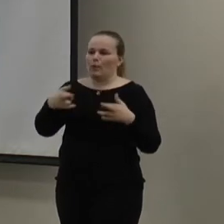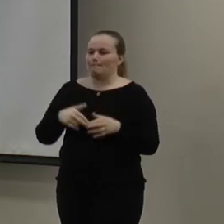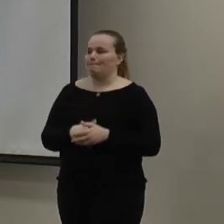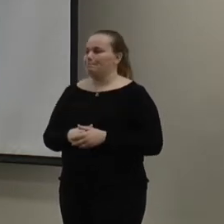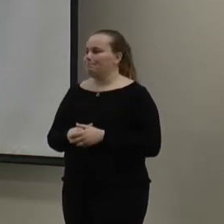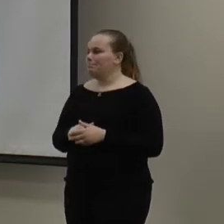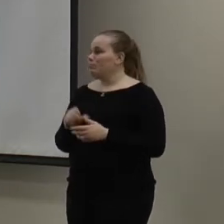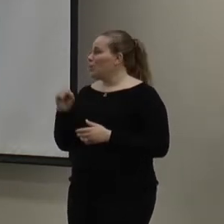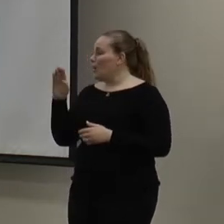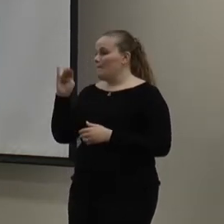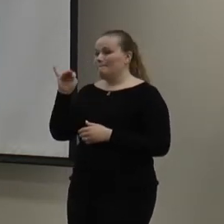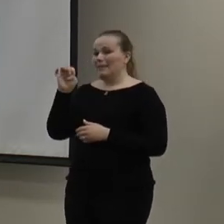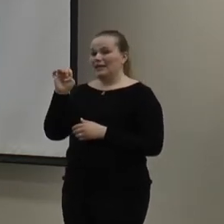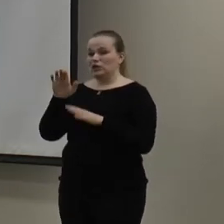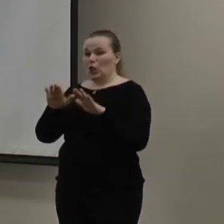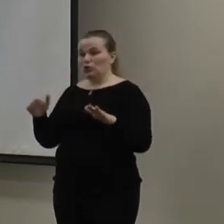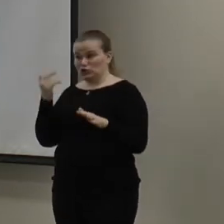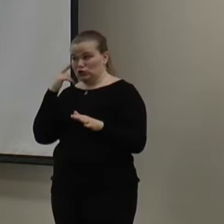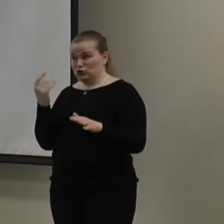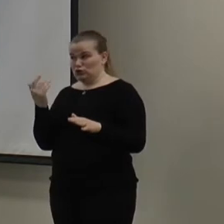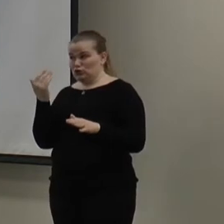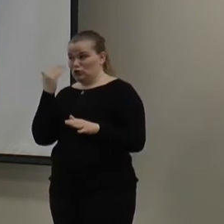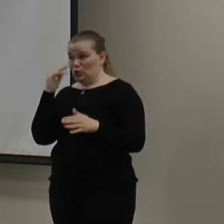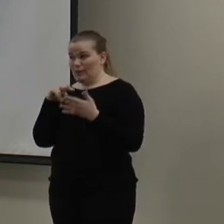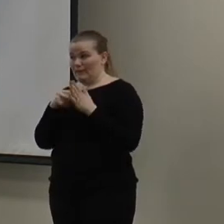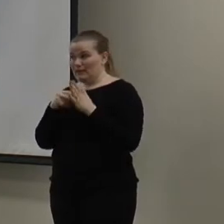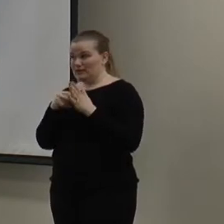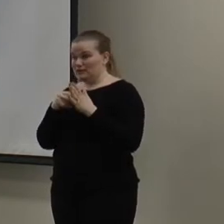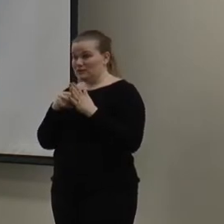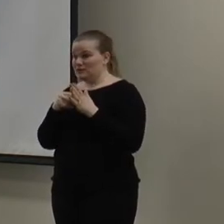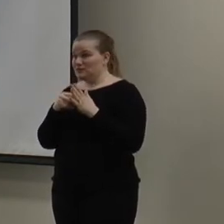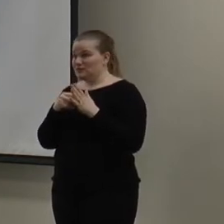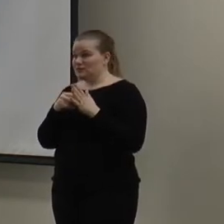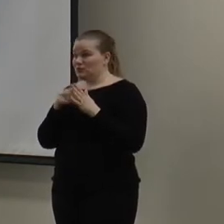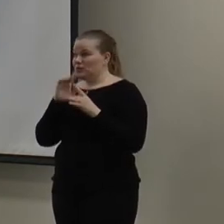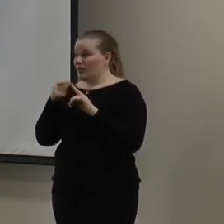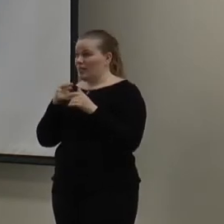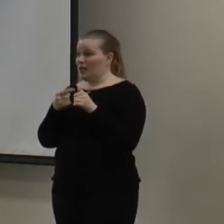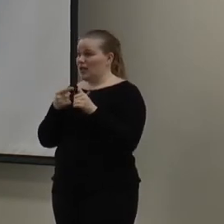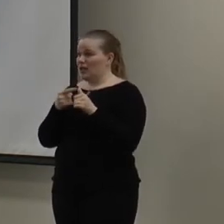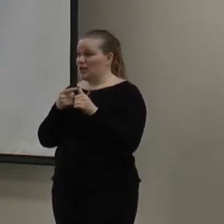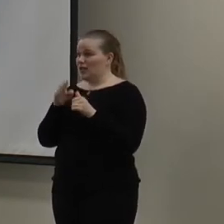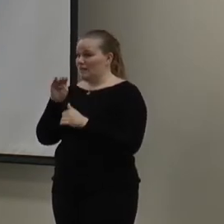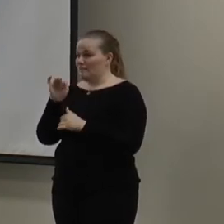So, base loads. Does anyone remember what that base load was that we talked about? did? What it is.